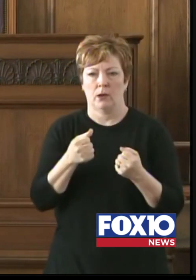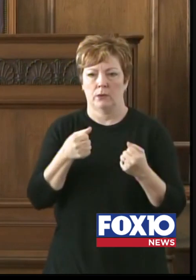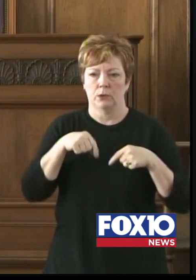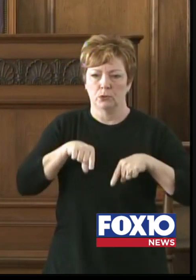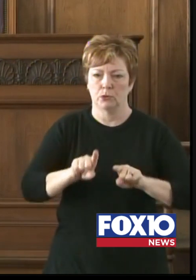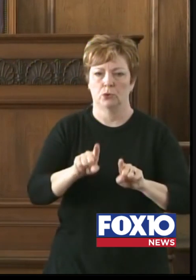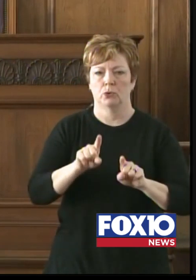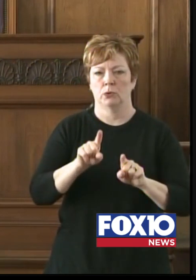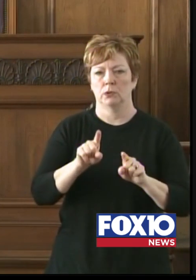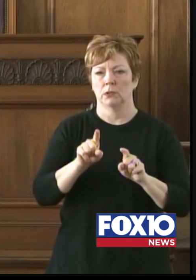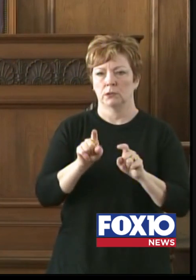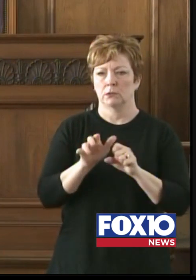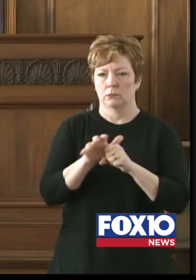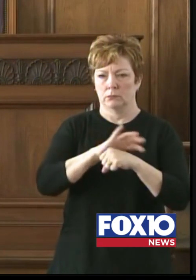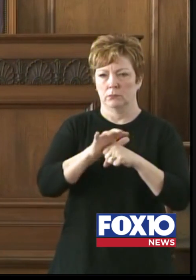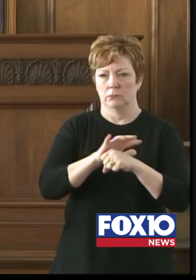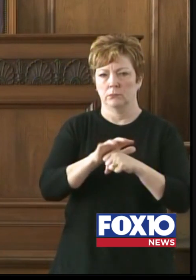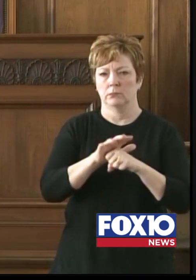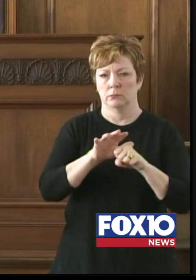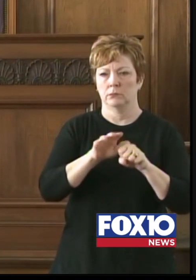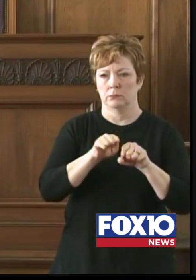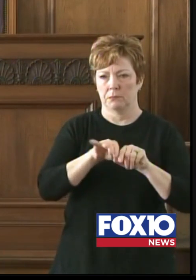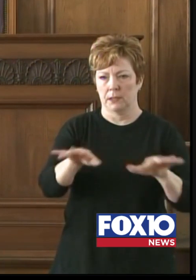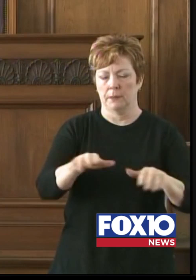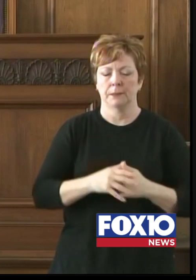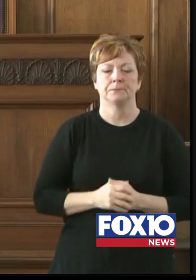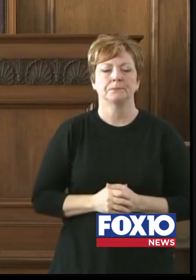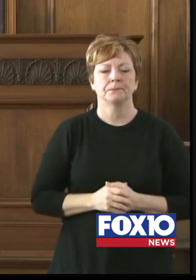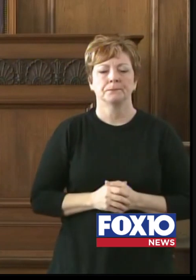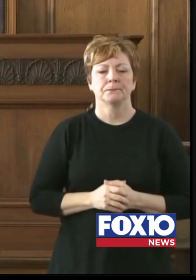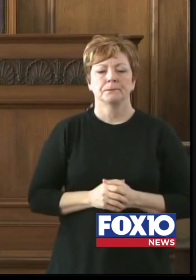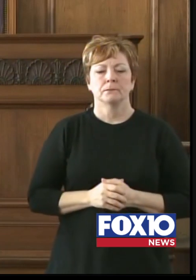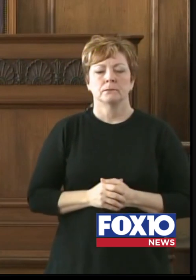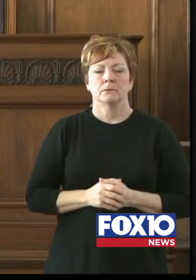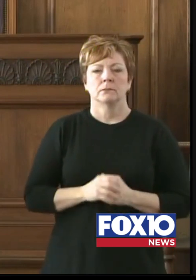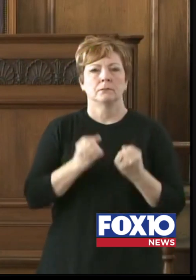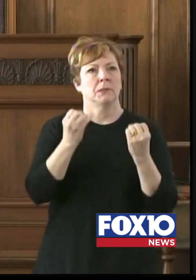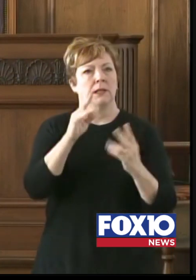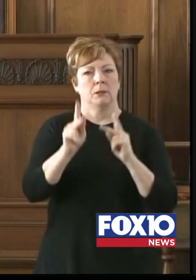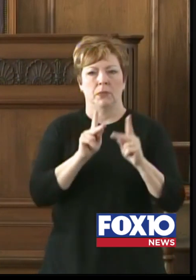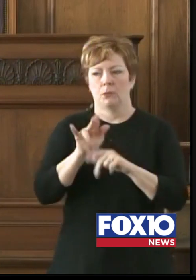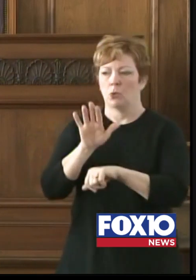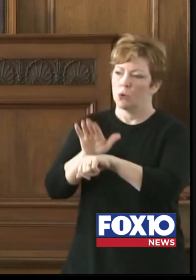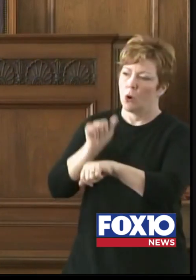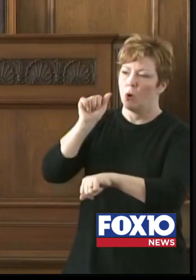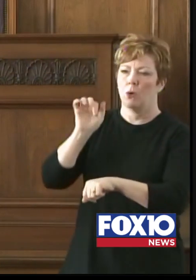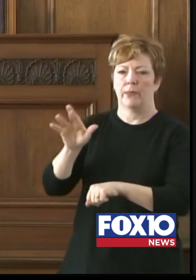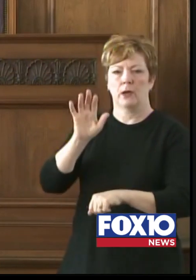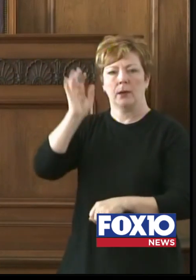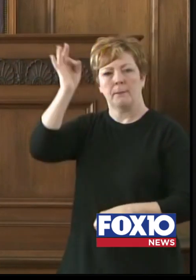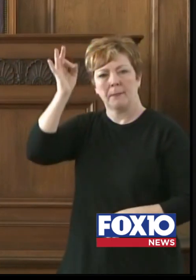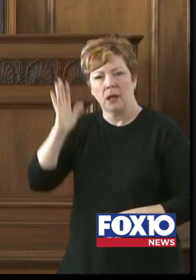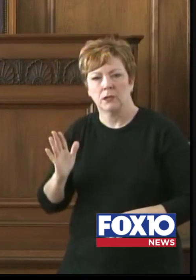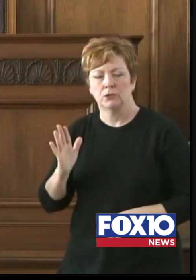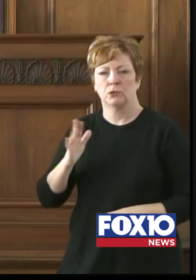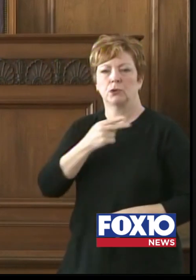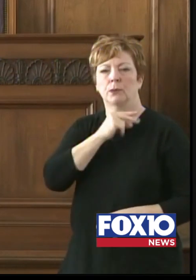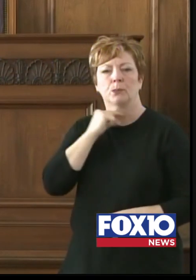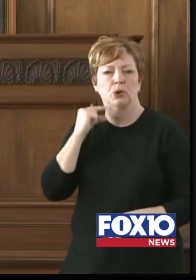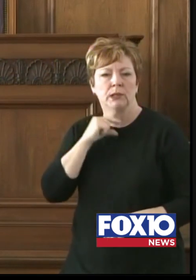pandemic. Like so many others who call on a pastor or priest or rabbi in good times or bad,